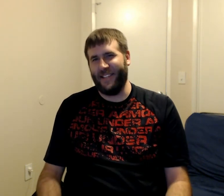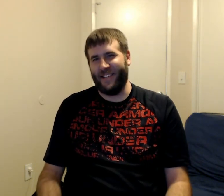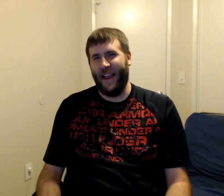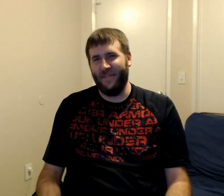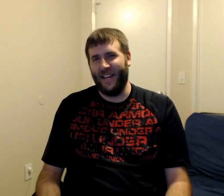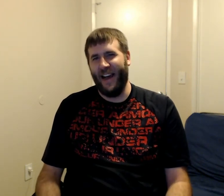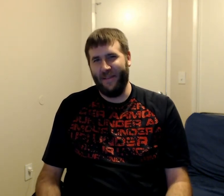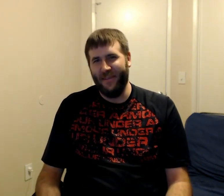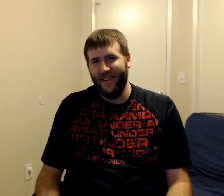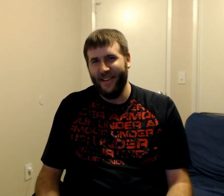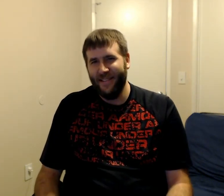the same time.